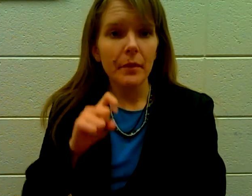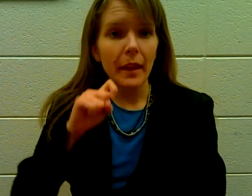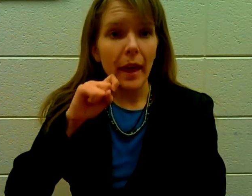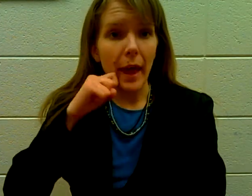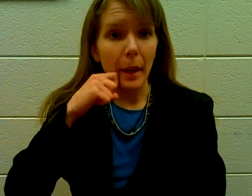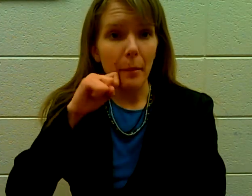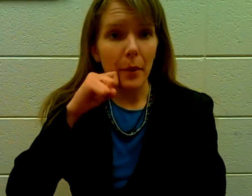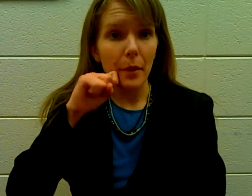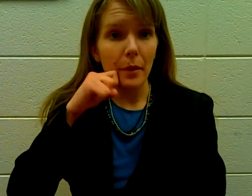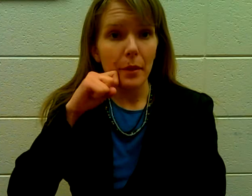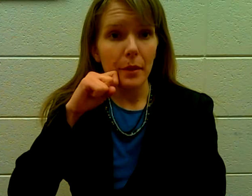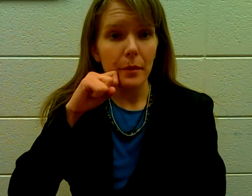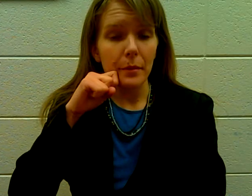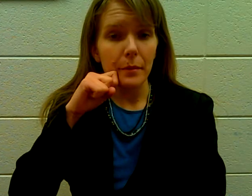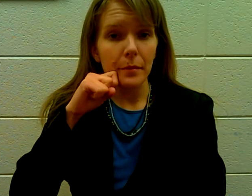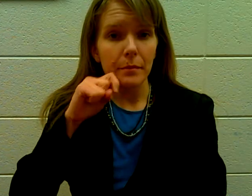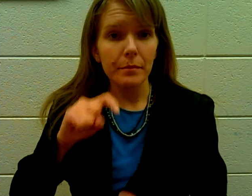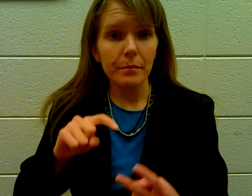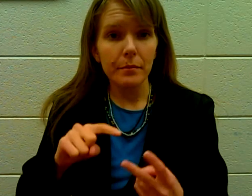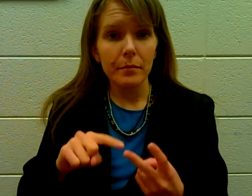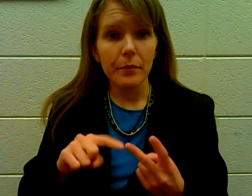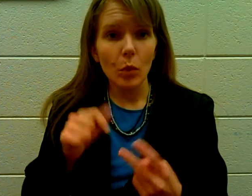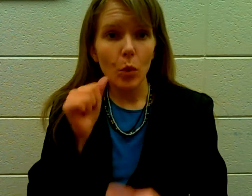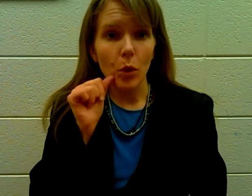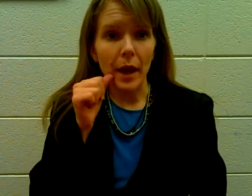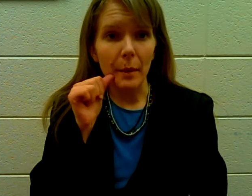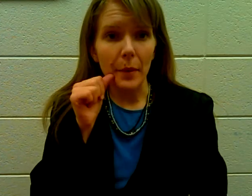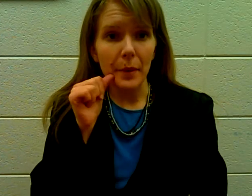Apple. Or apple.